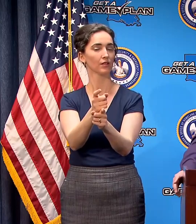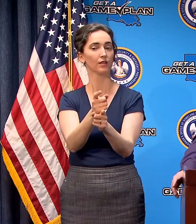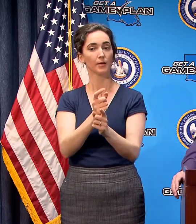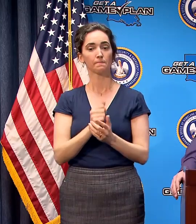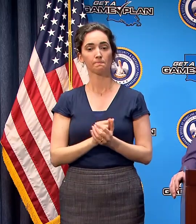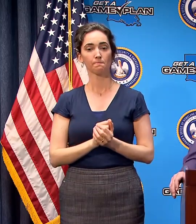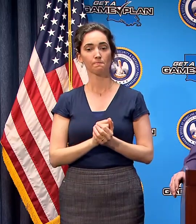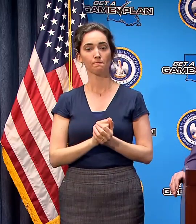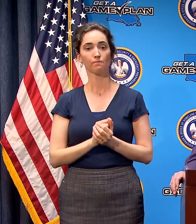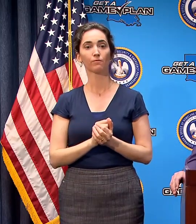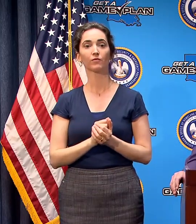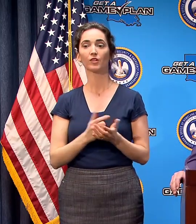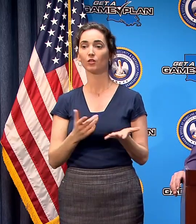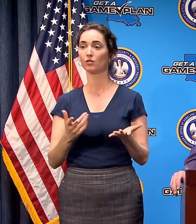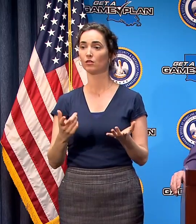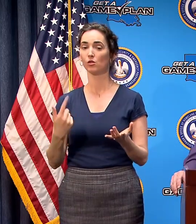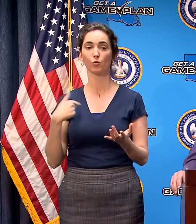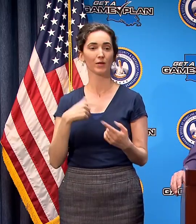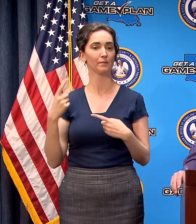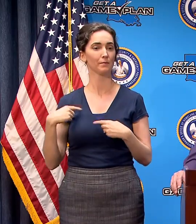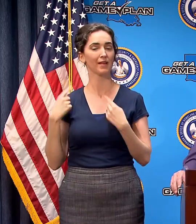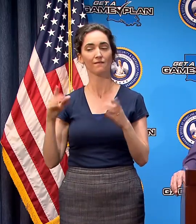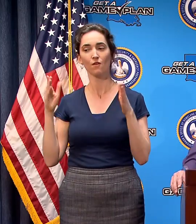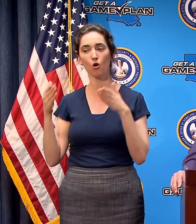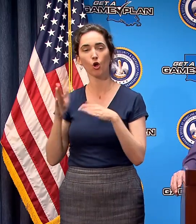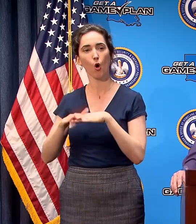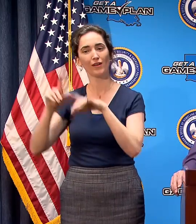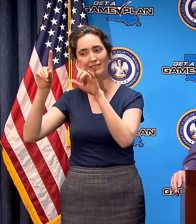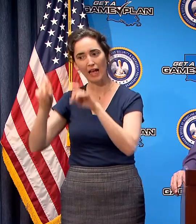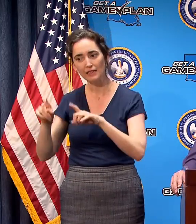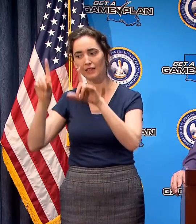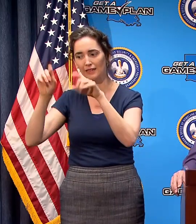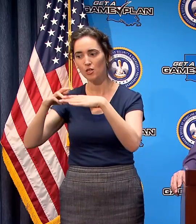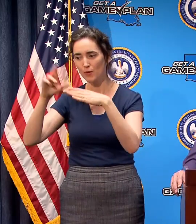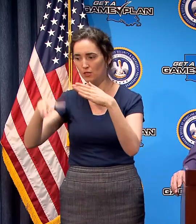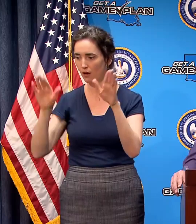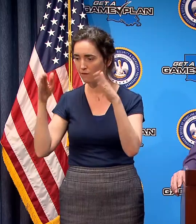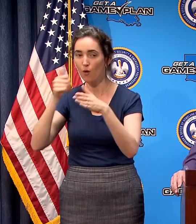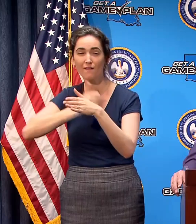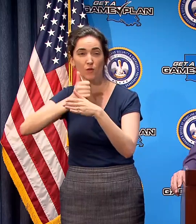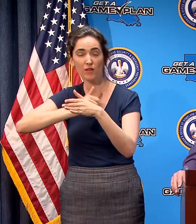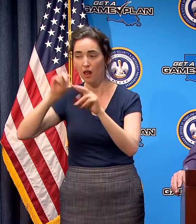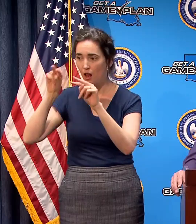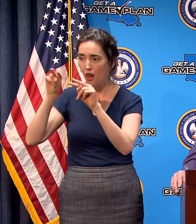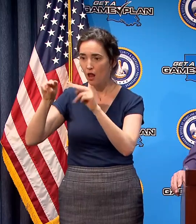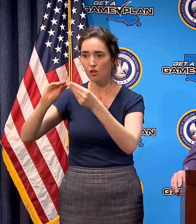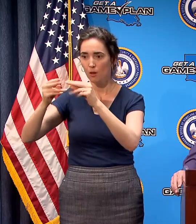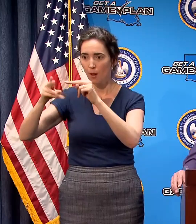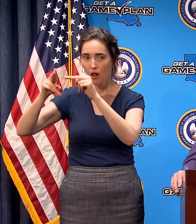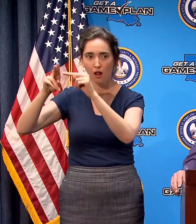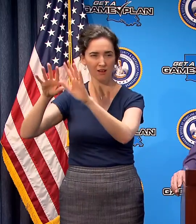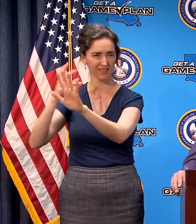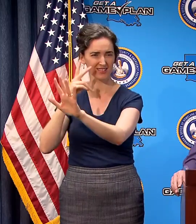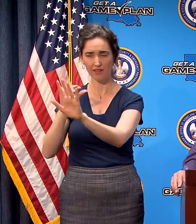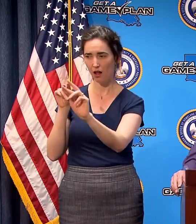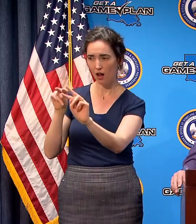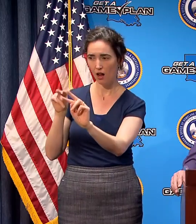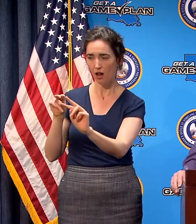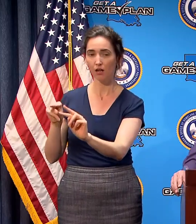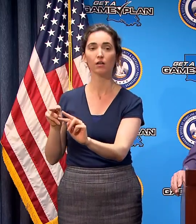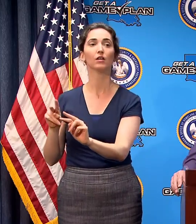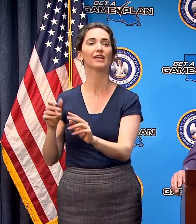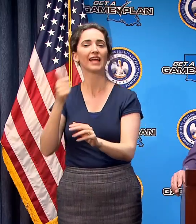and we have all been focused on the testing and the testing results and so forth every single day and they've I think been multiple